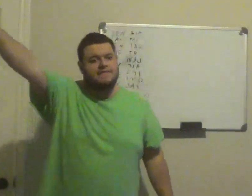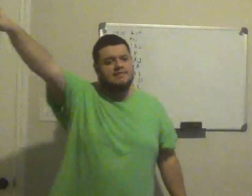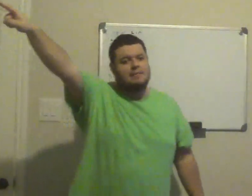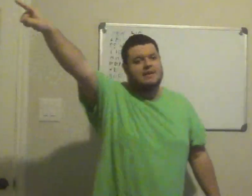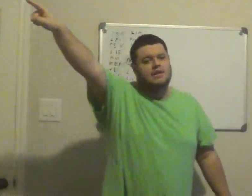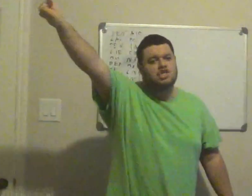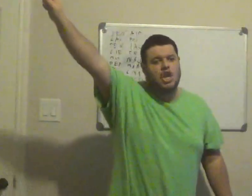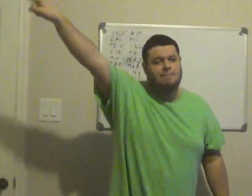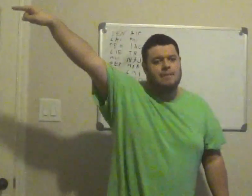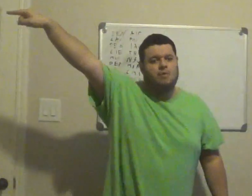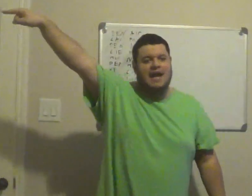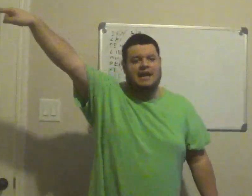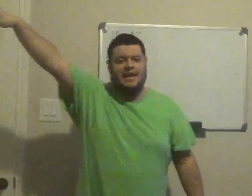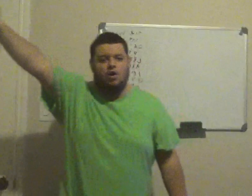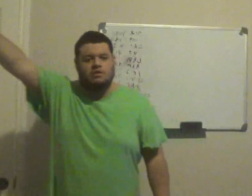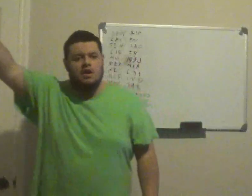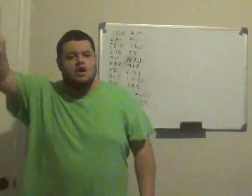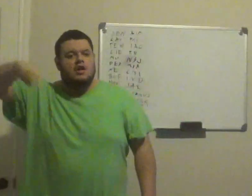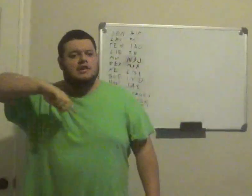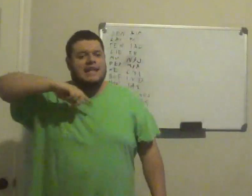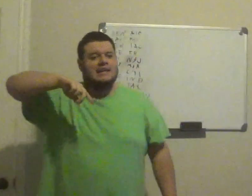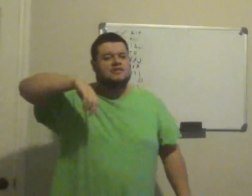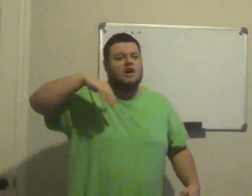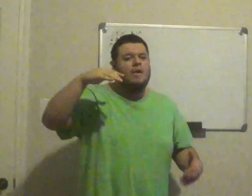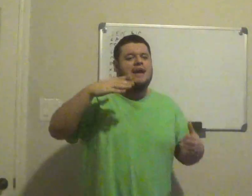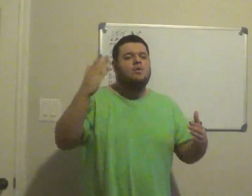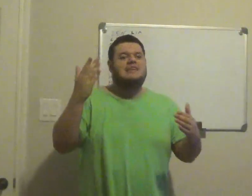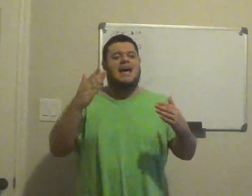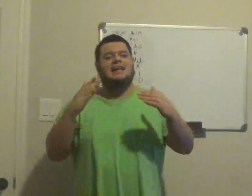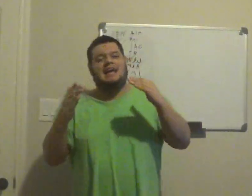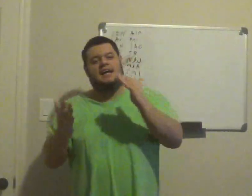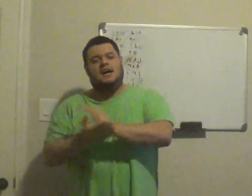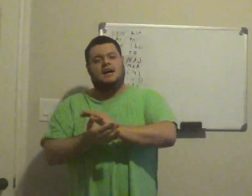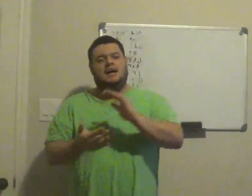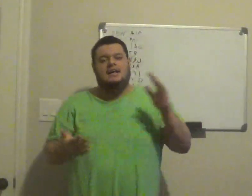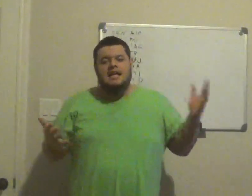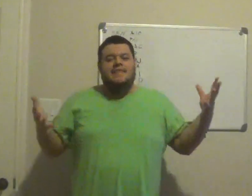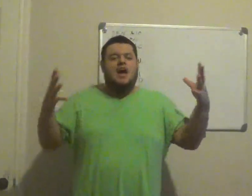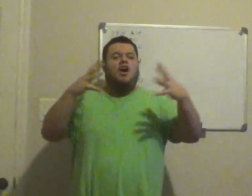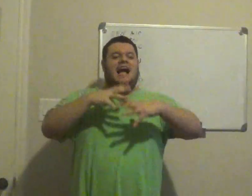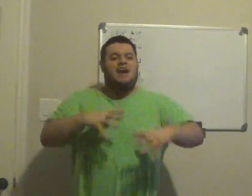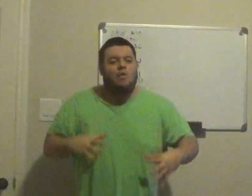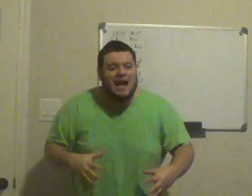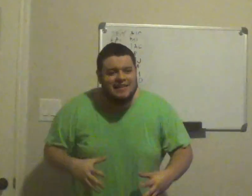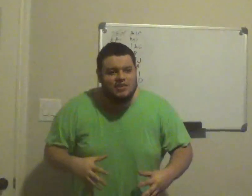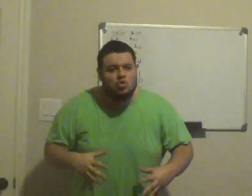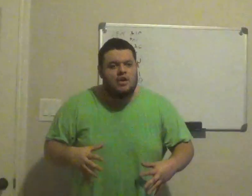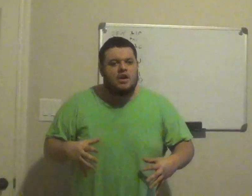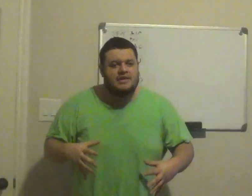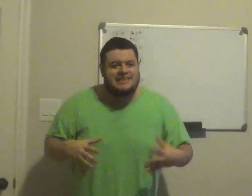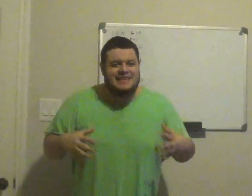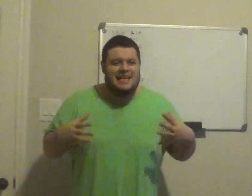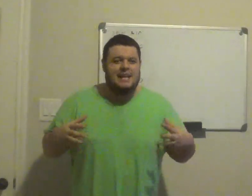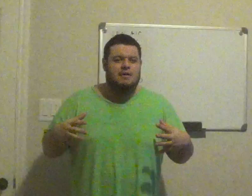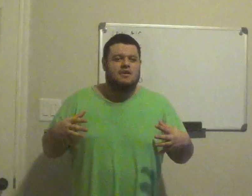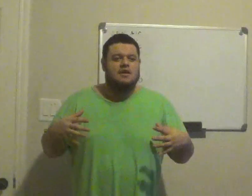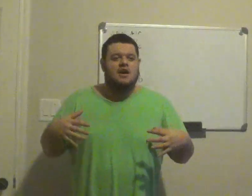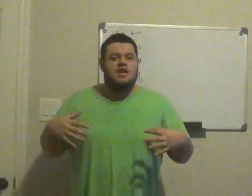57 shot people got killed, like, so it was kind of like, uh, they all kind of rallied through the team, you